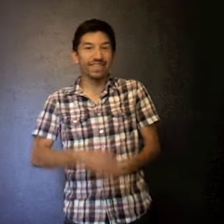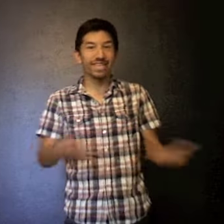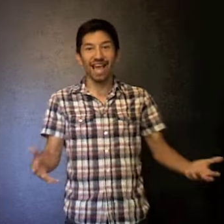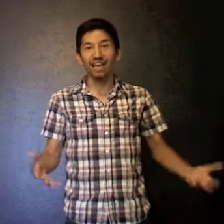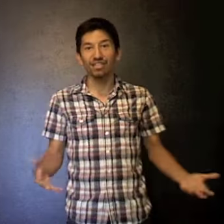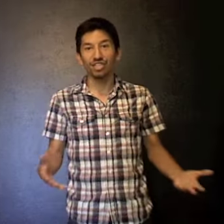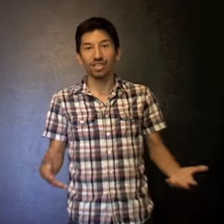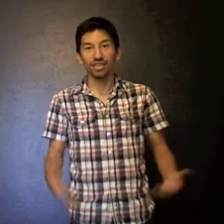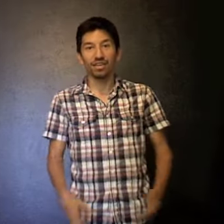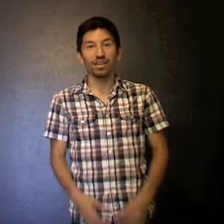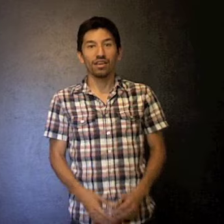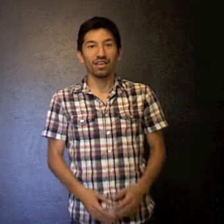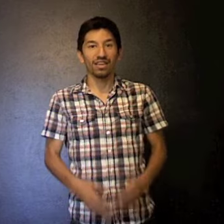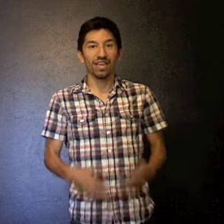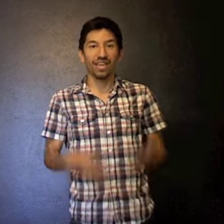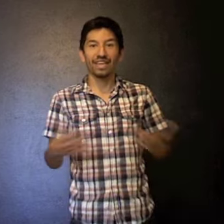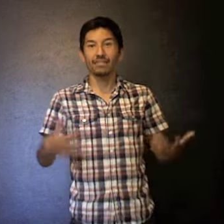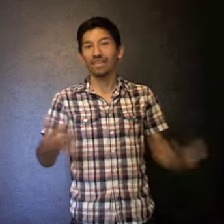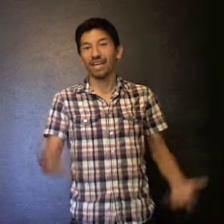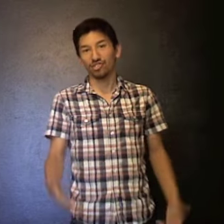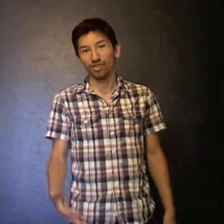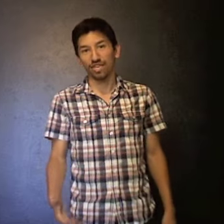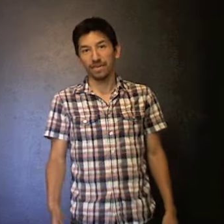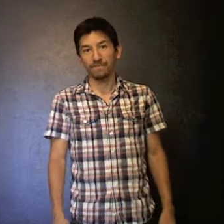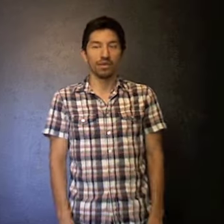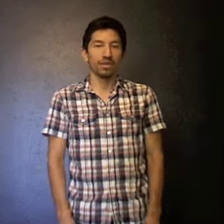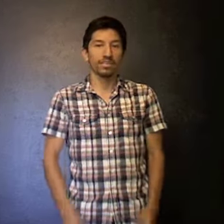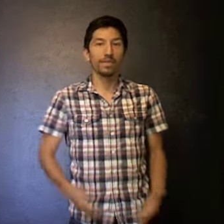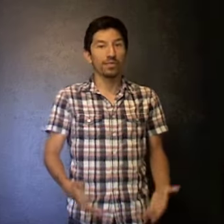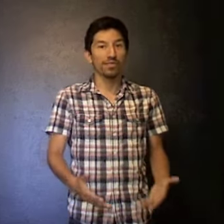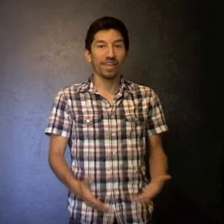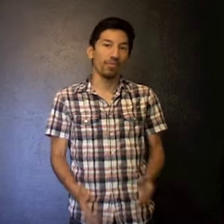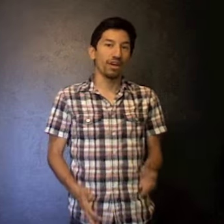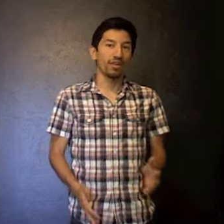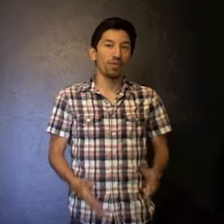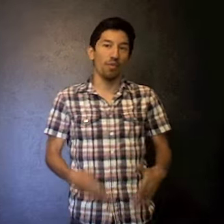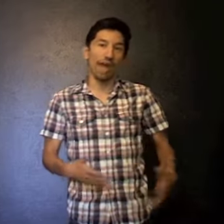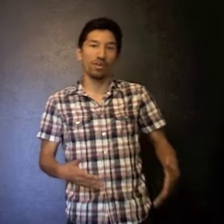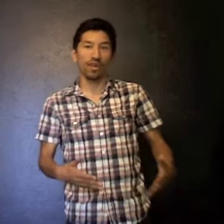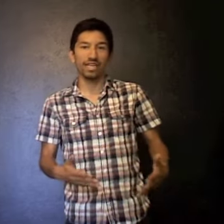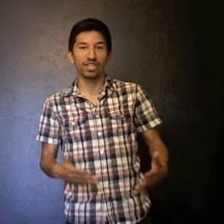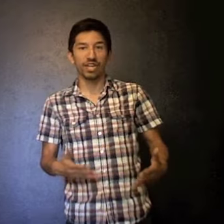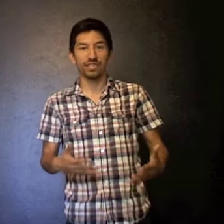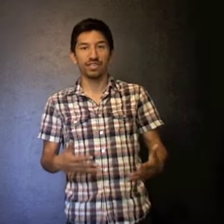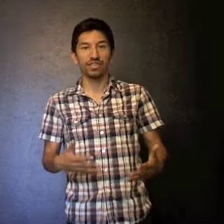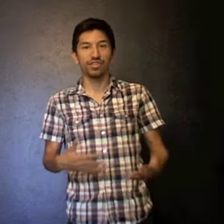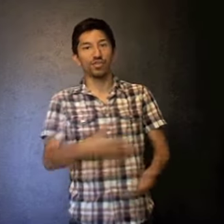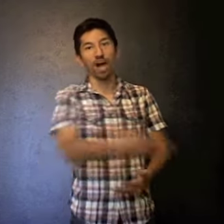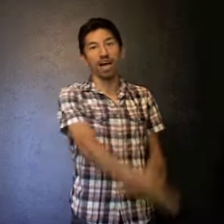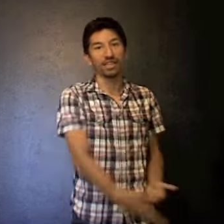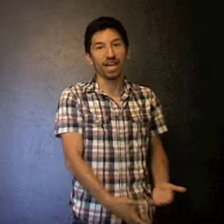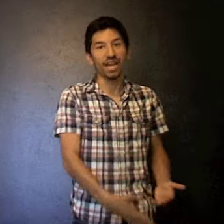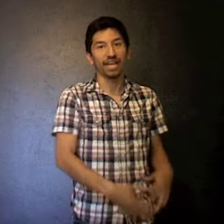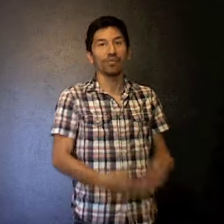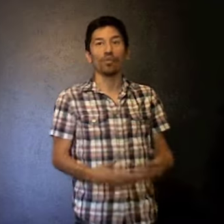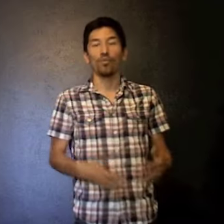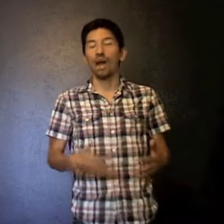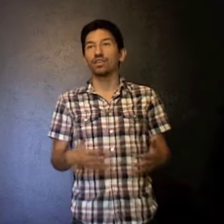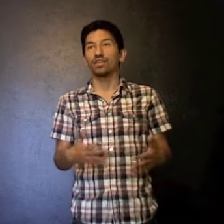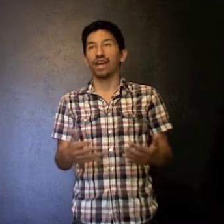theology, it can be kind of tricky. Some people think, well, why don't I just do online or why don't I